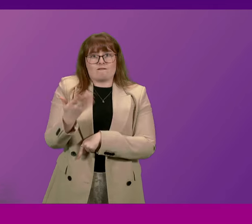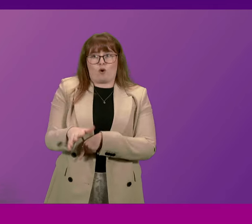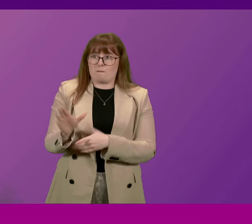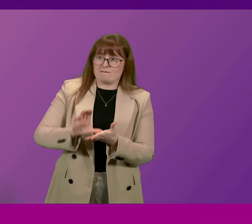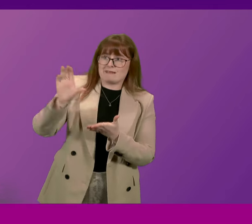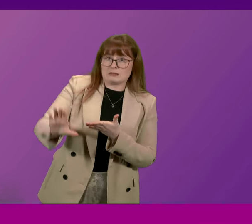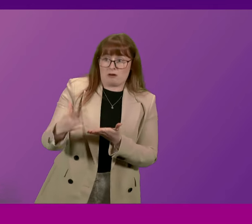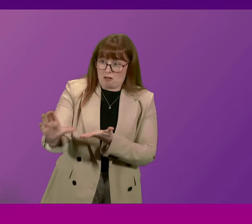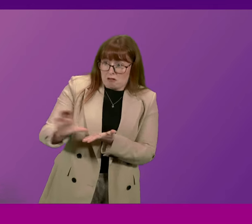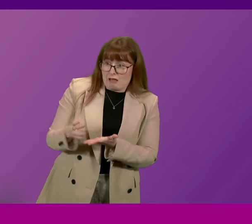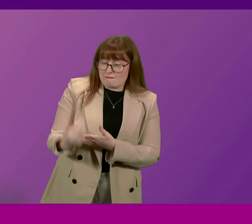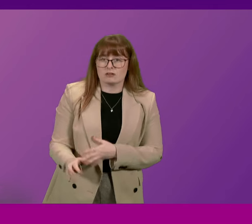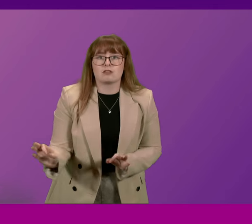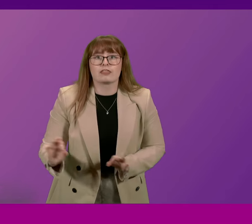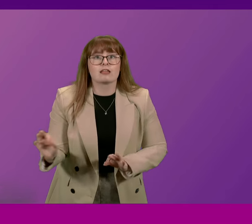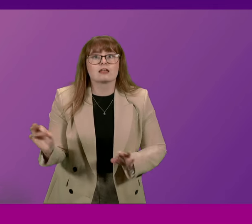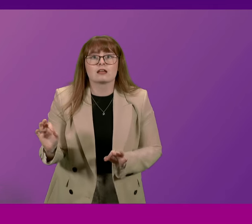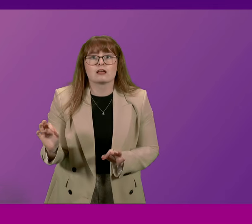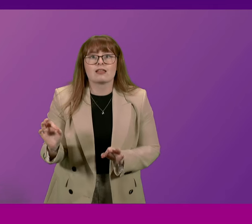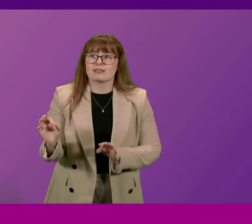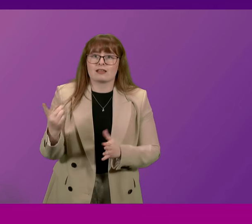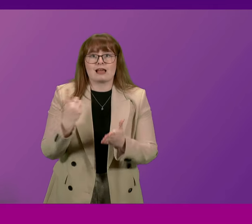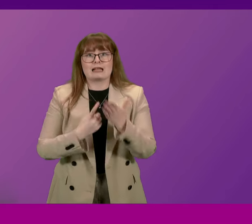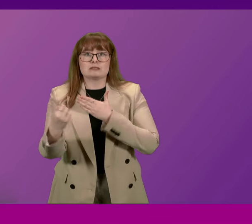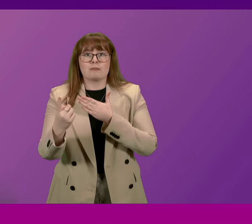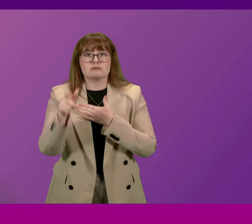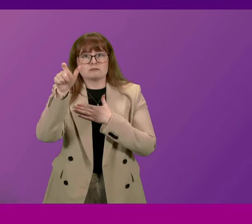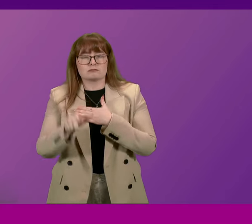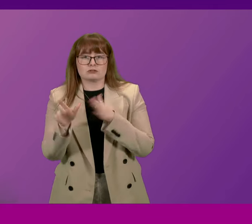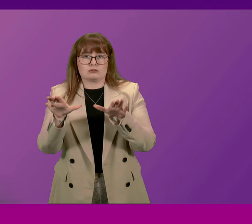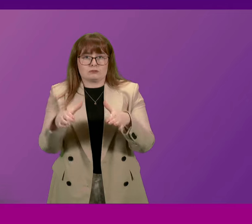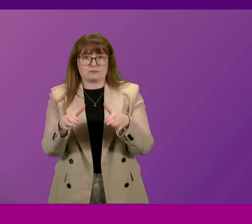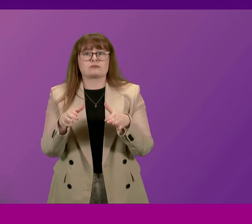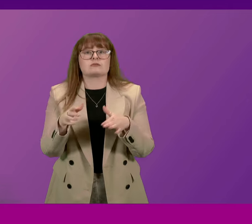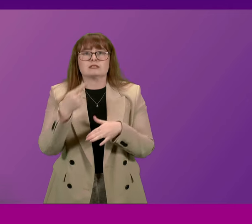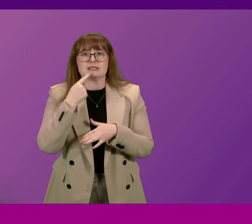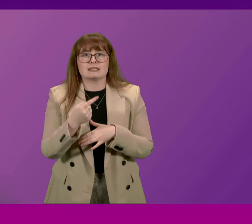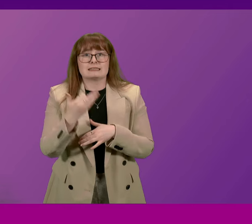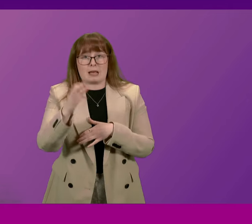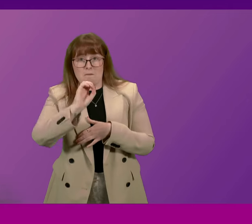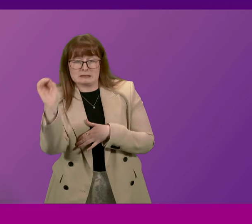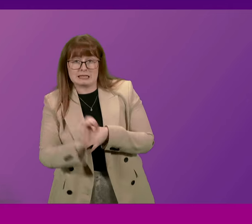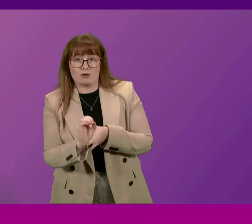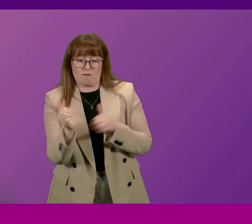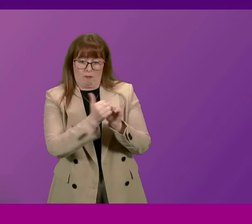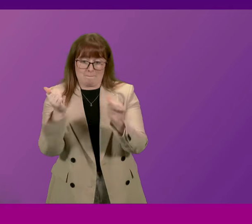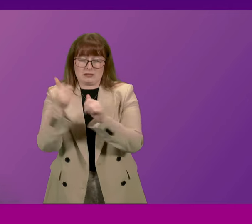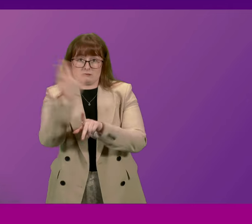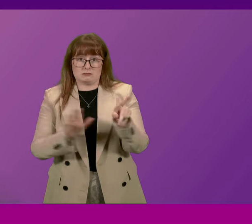investment by this Government. The independent Fraser of Allendon Institute found that only 9% of firms in Scotland